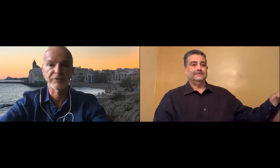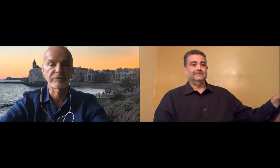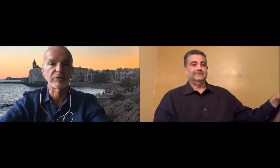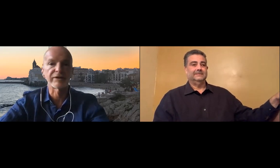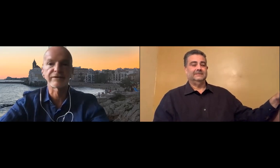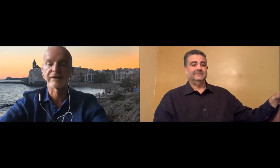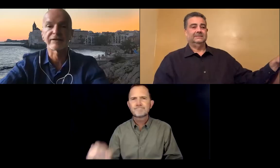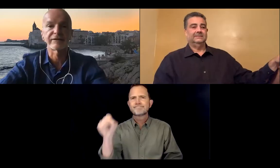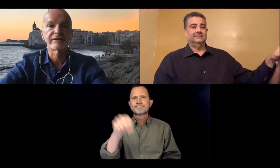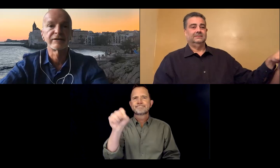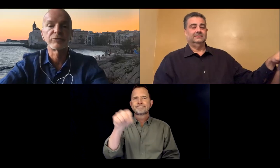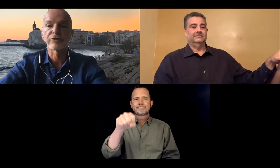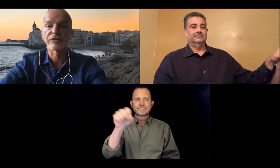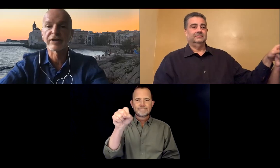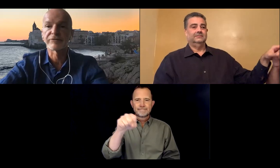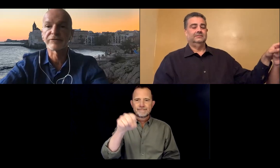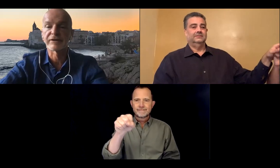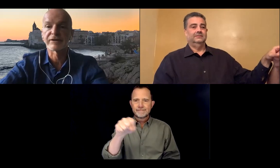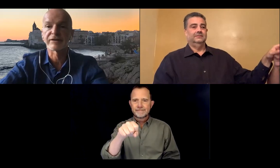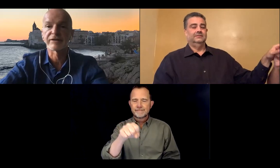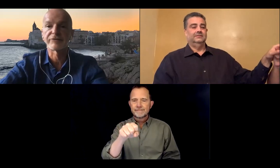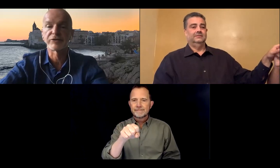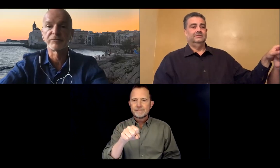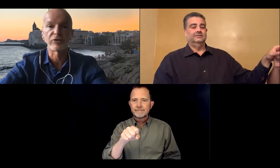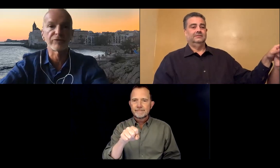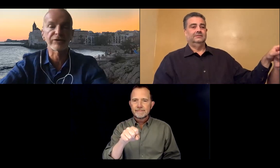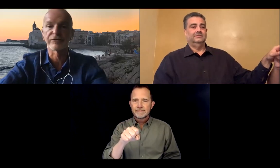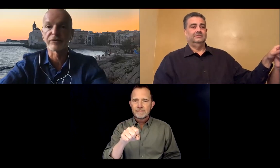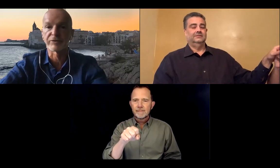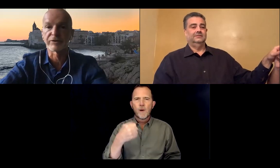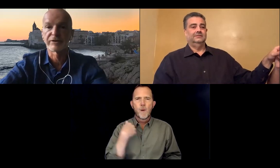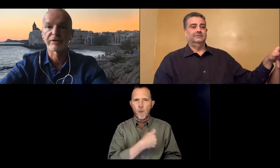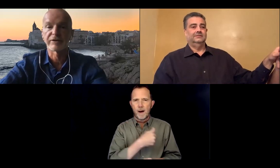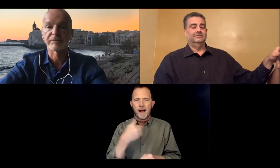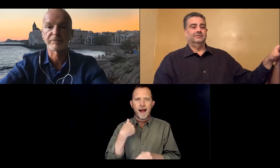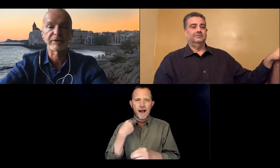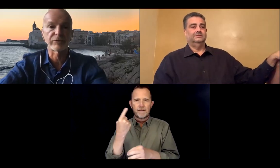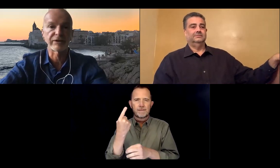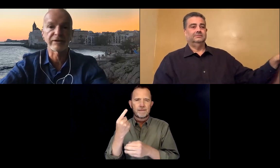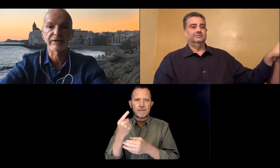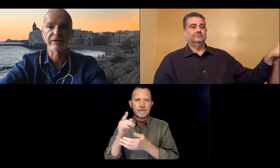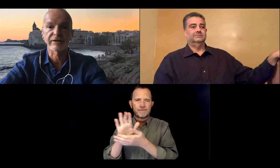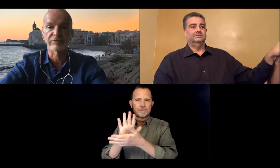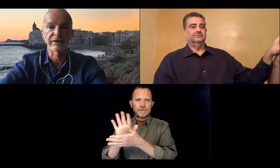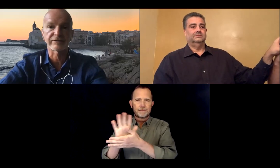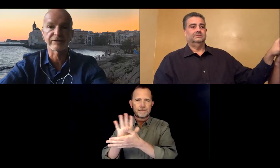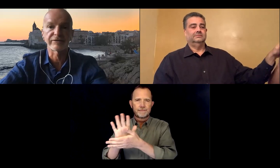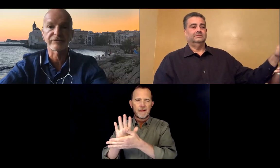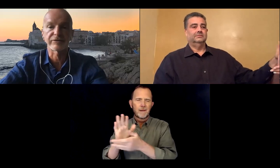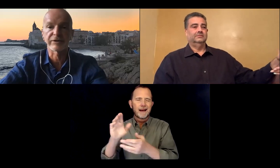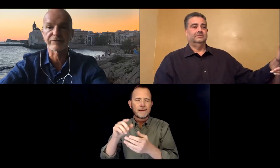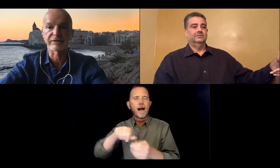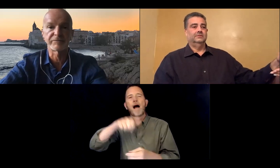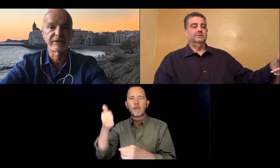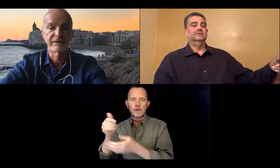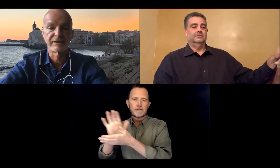Absolutely, Brian. And we also have a film of a consumer that we can show later if